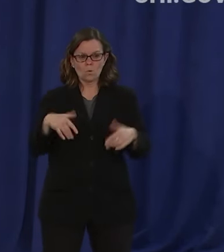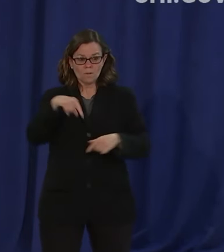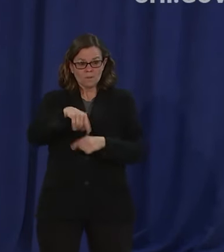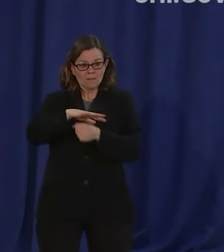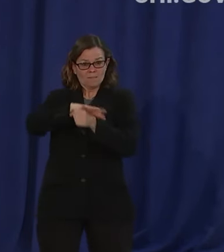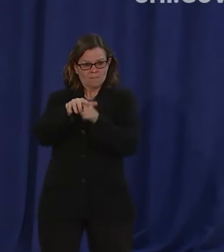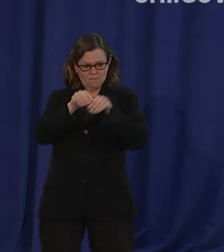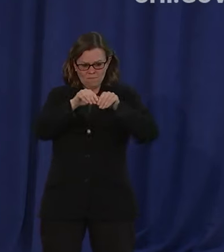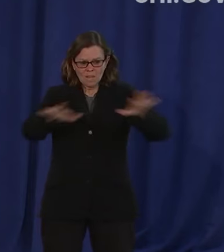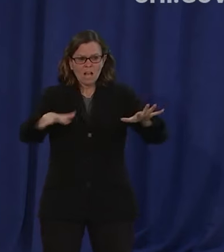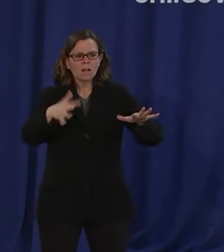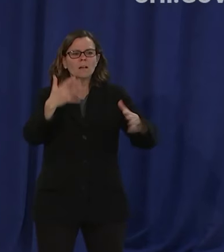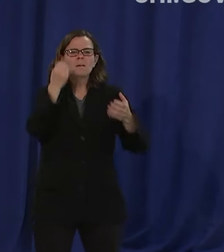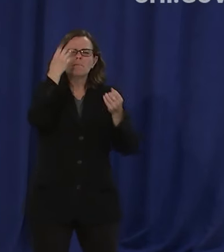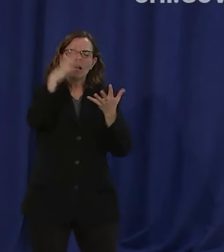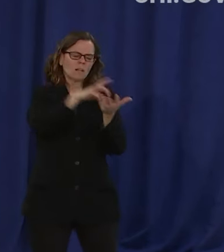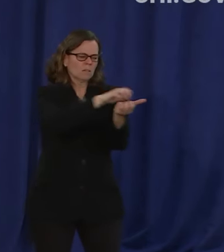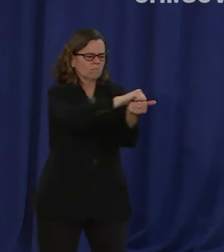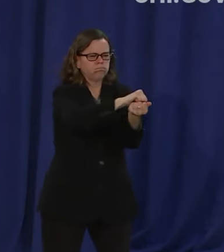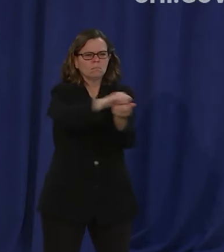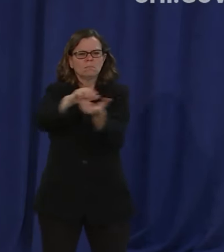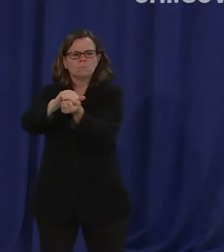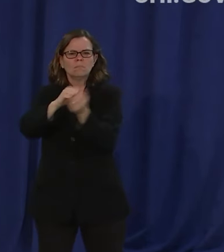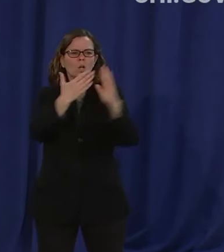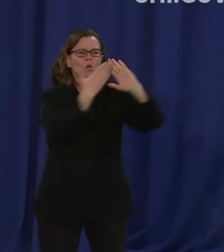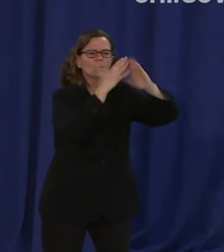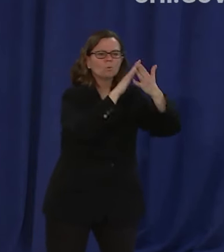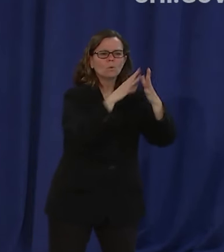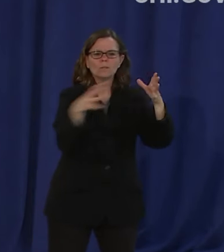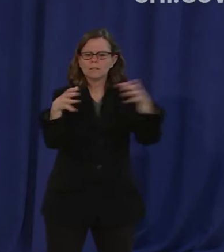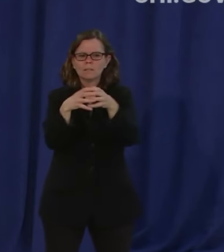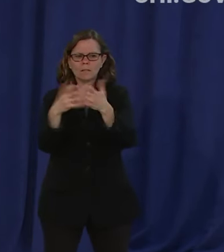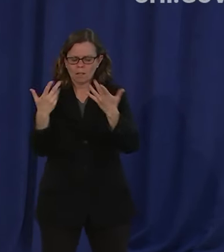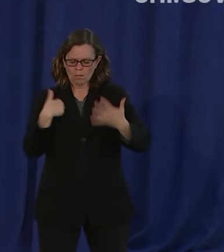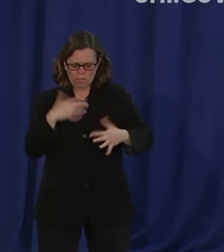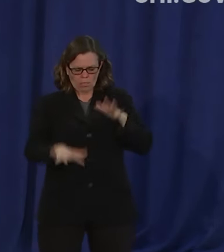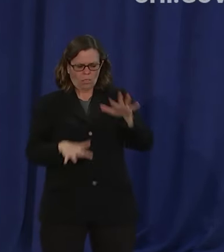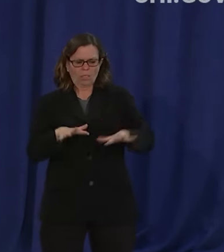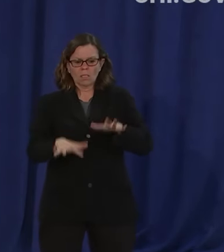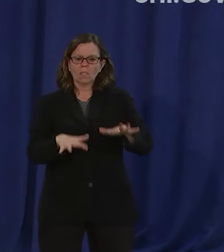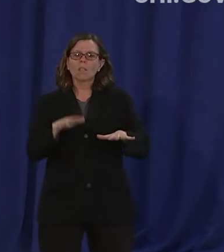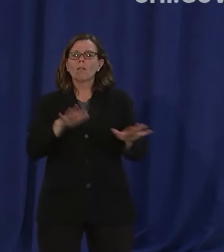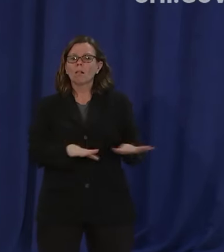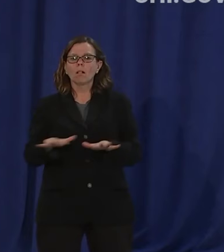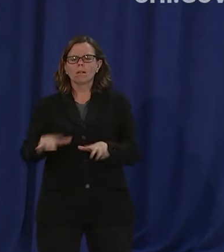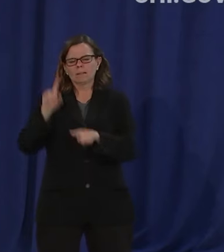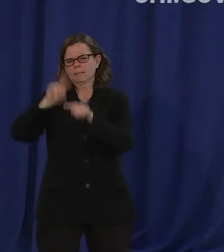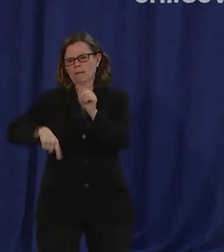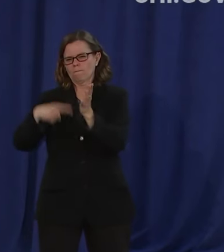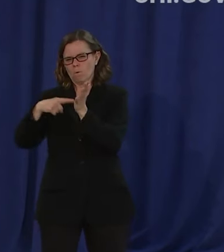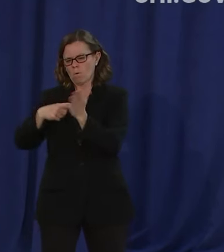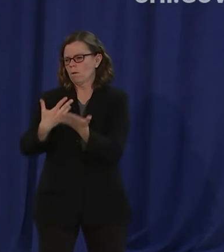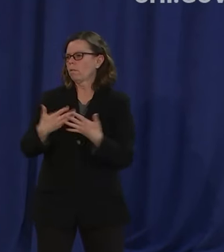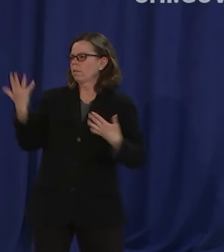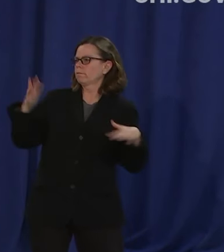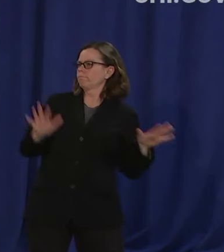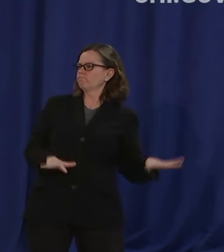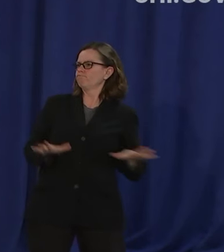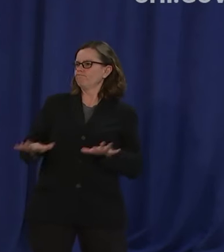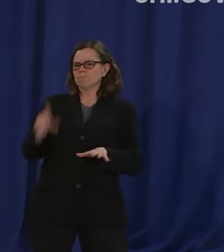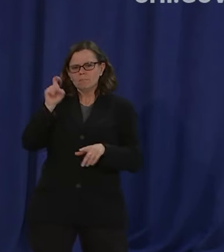communities we don't have a moment to waste I'm going to follow up with my own question yesterday on the press call you said that you